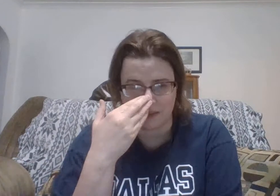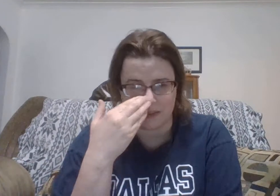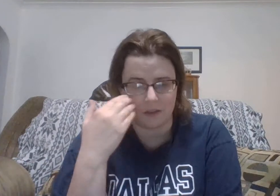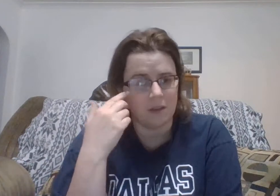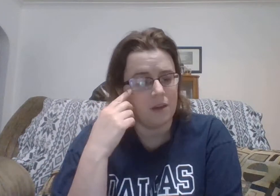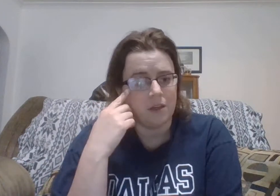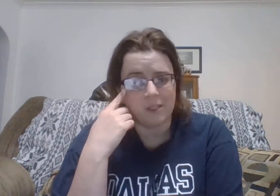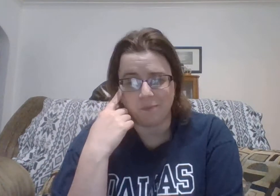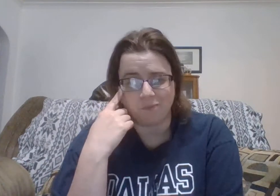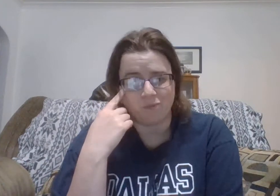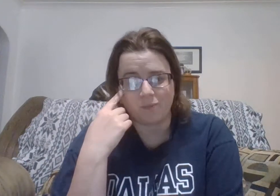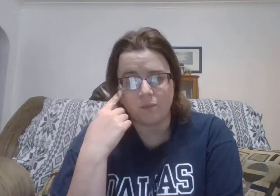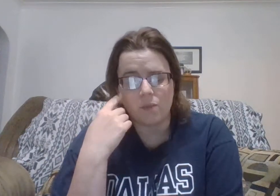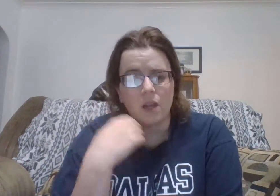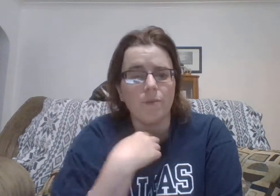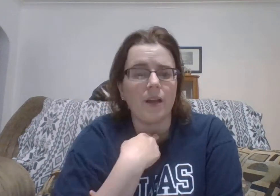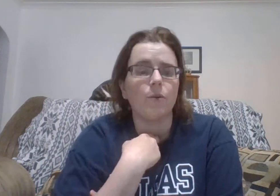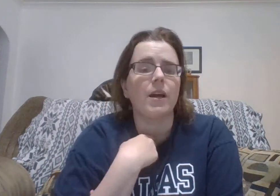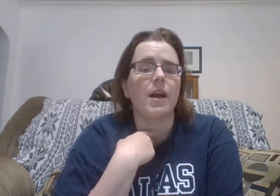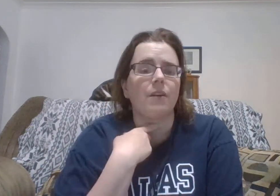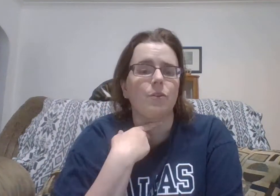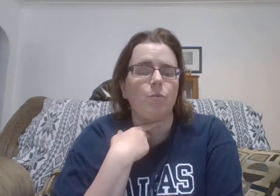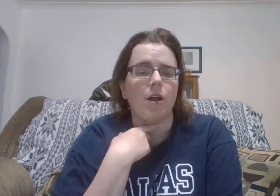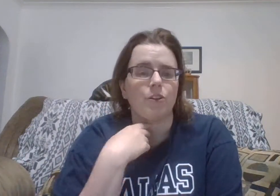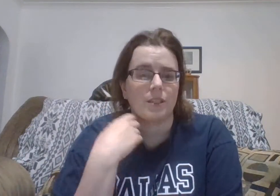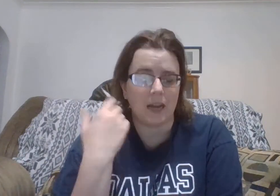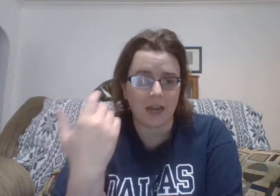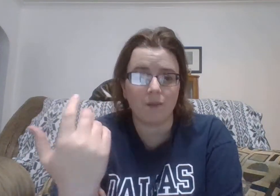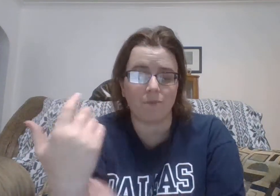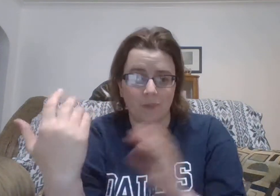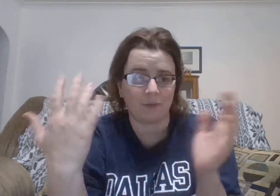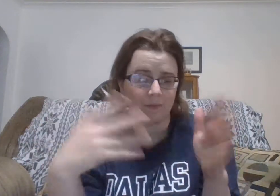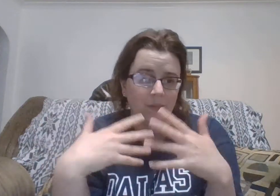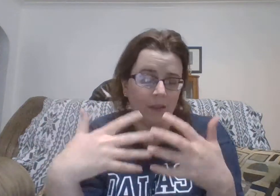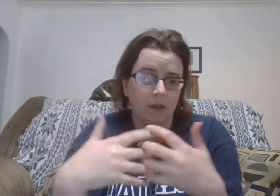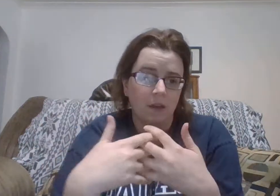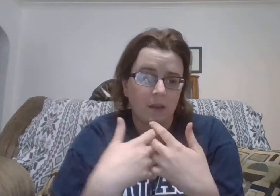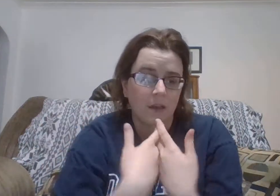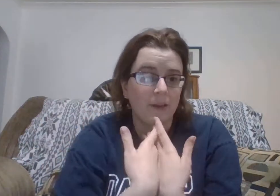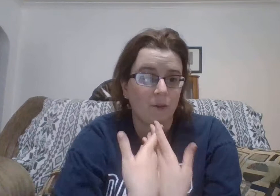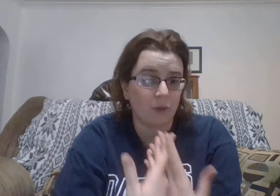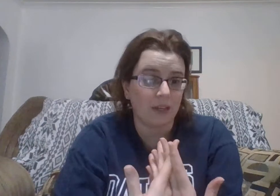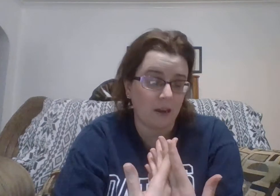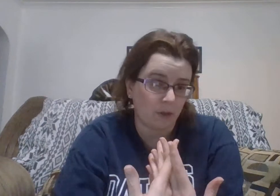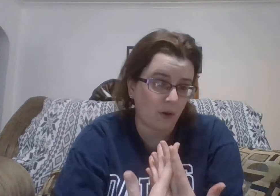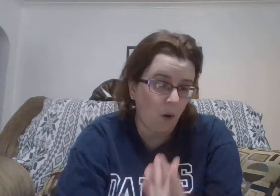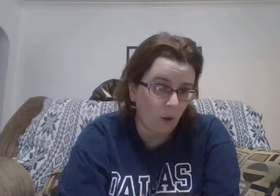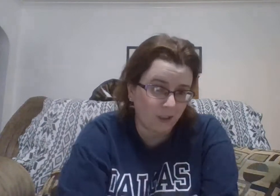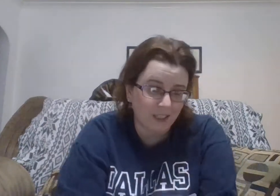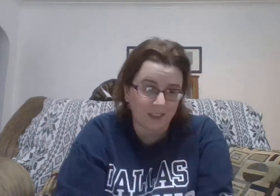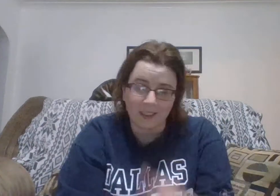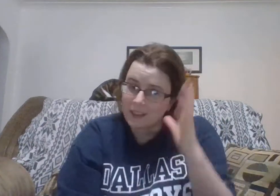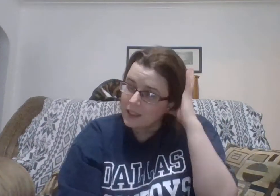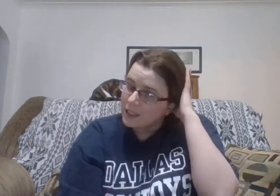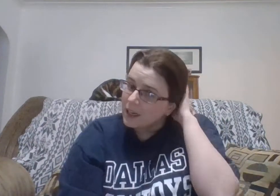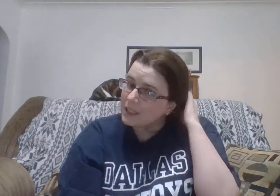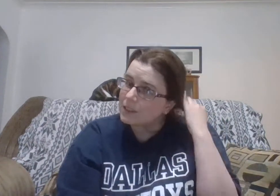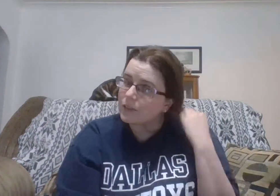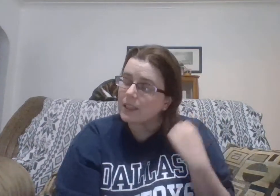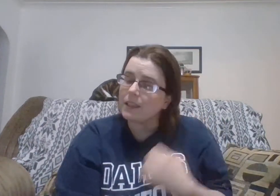and by the way i have to apologize i am coming down with it with a cold that's affecting